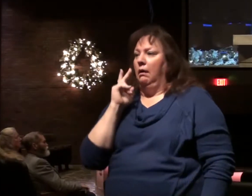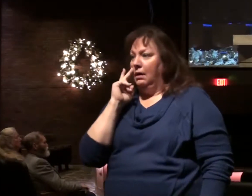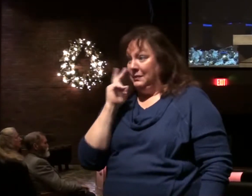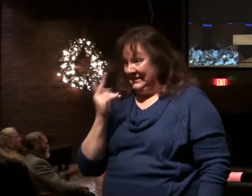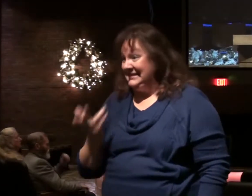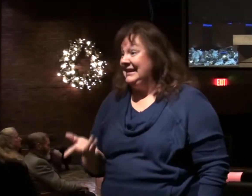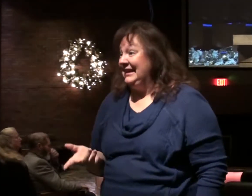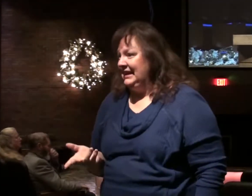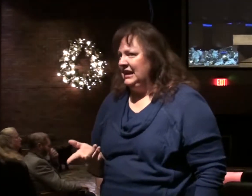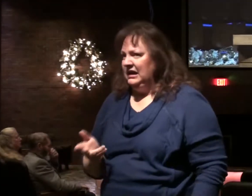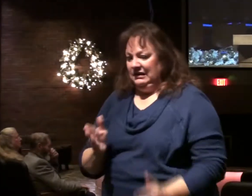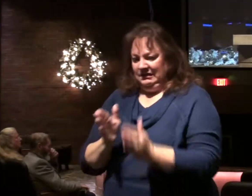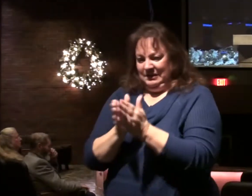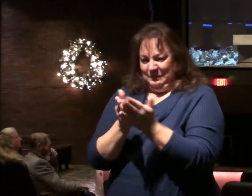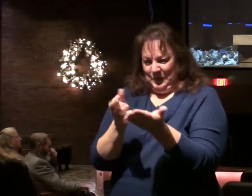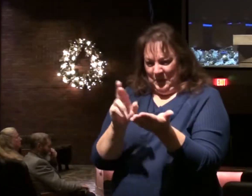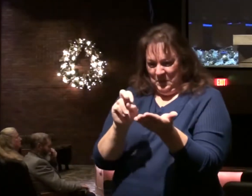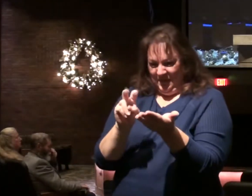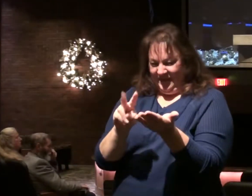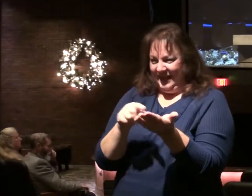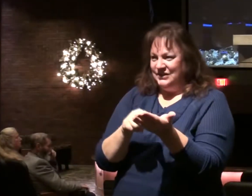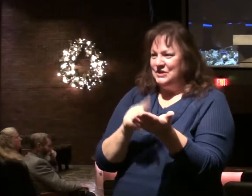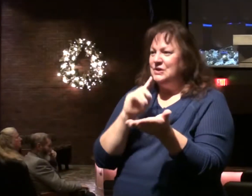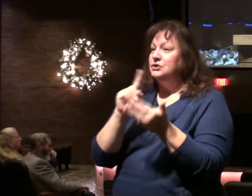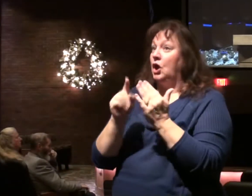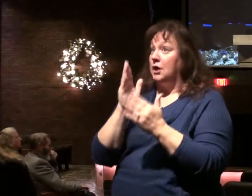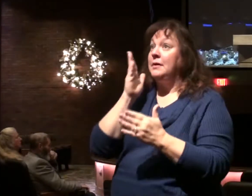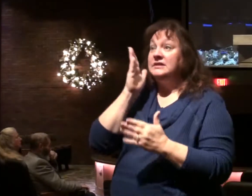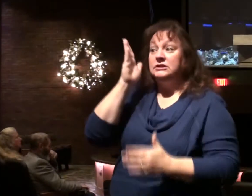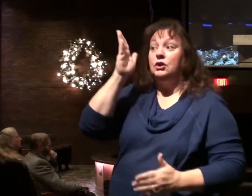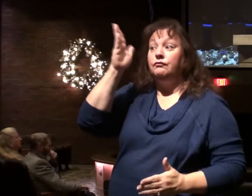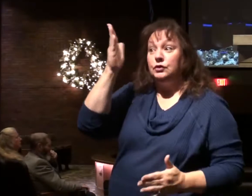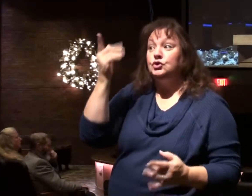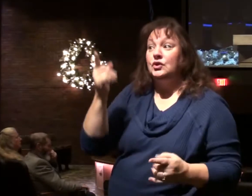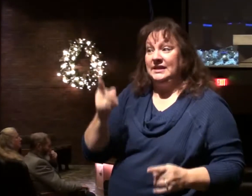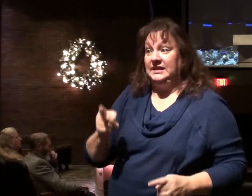we're talking in Revelation about matters yet future.